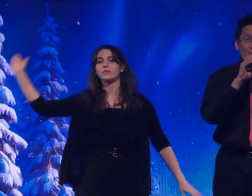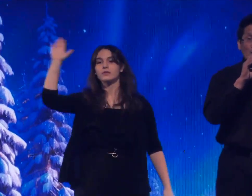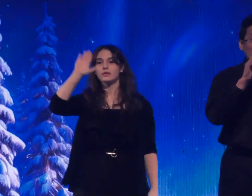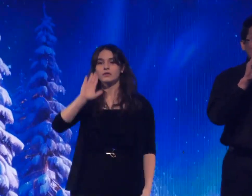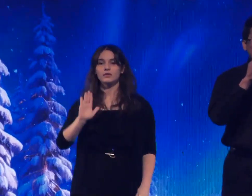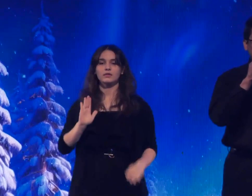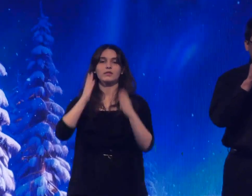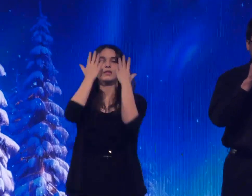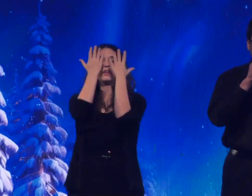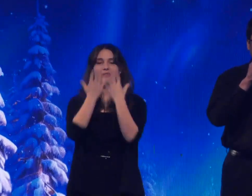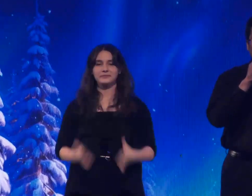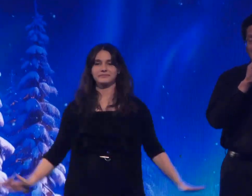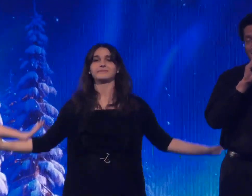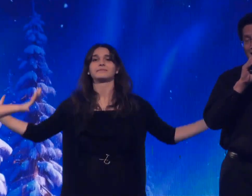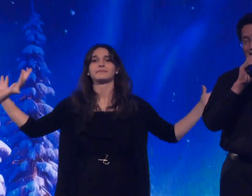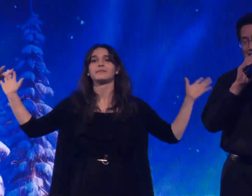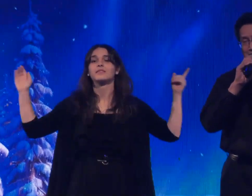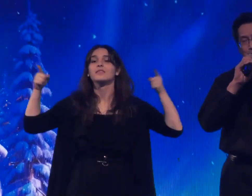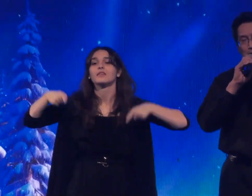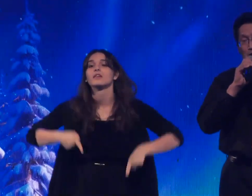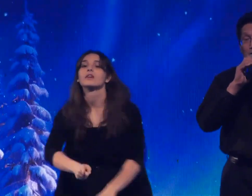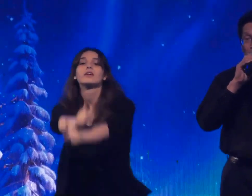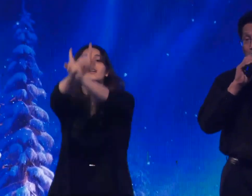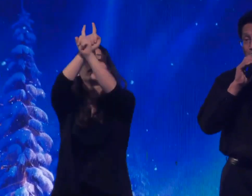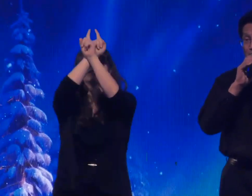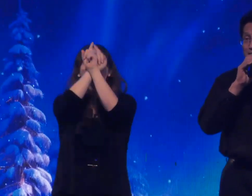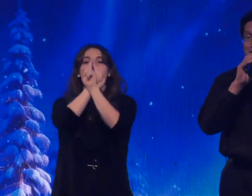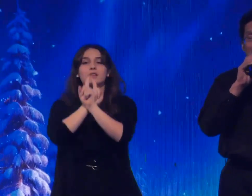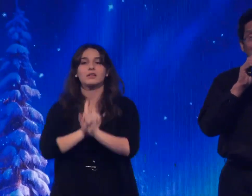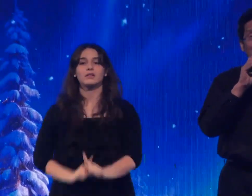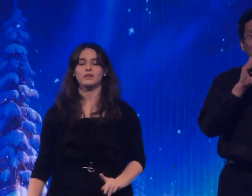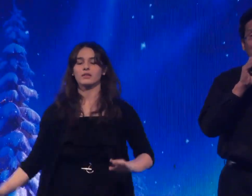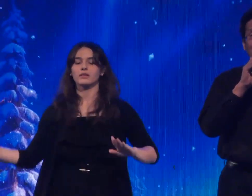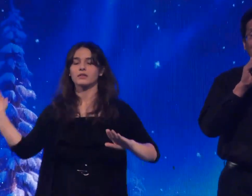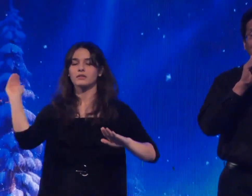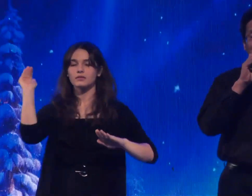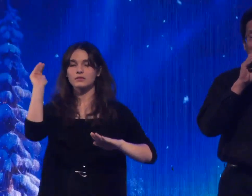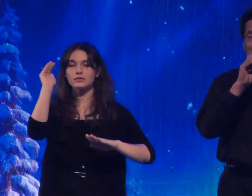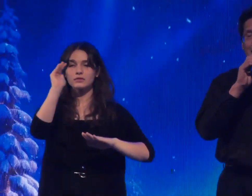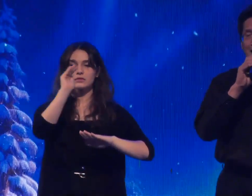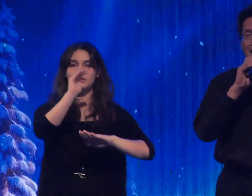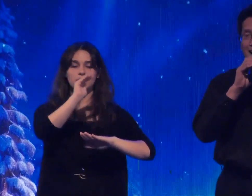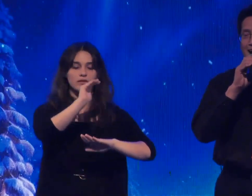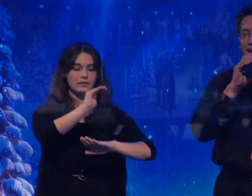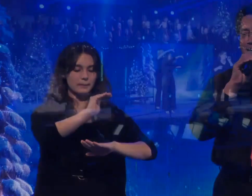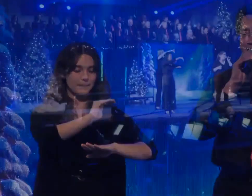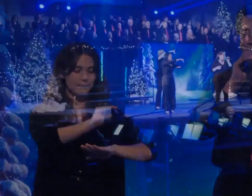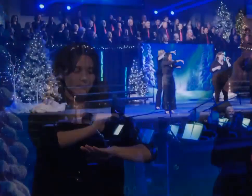God broke the silence on a silent